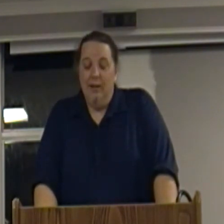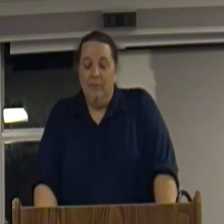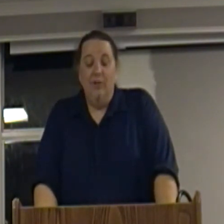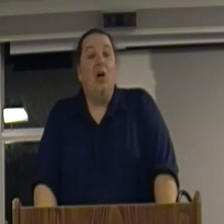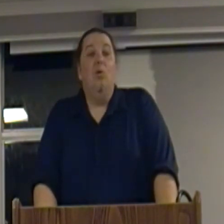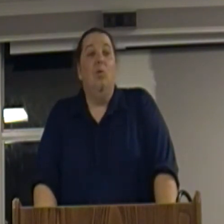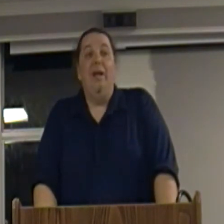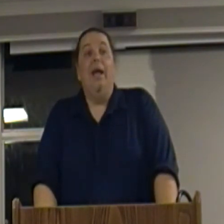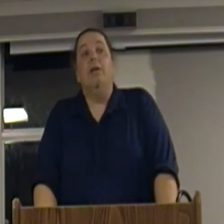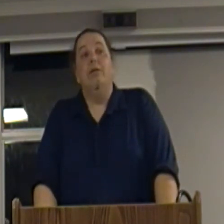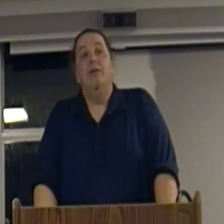no we can't